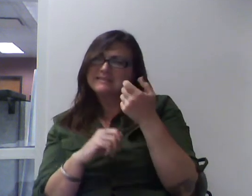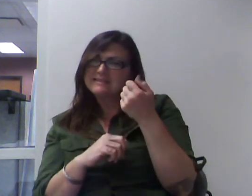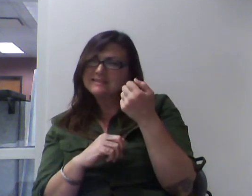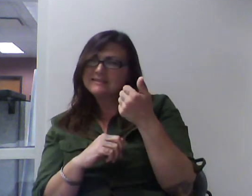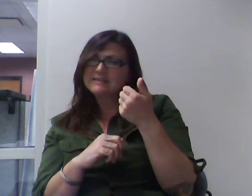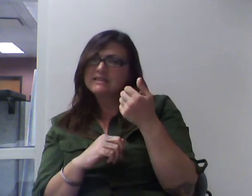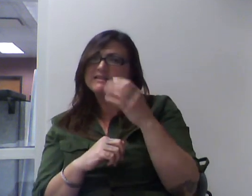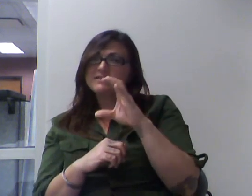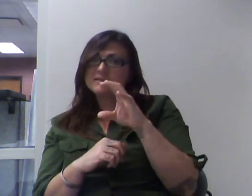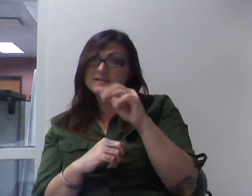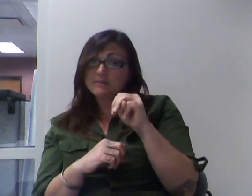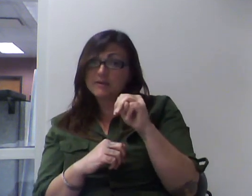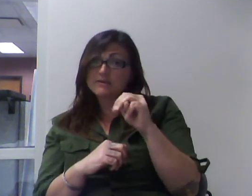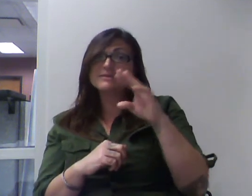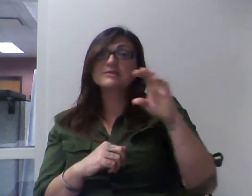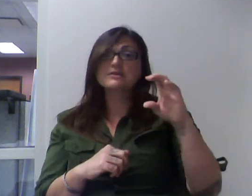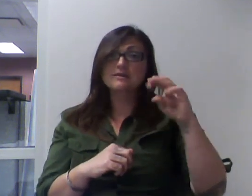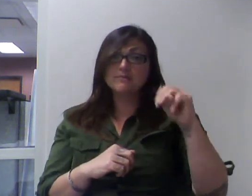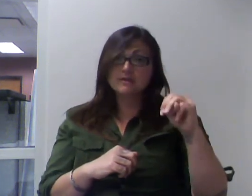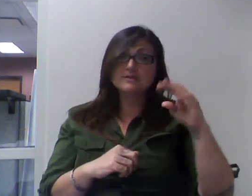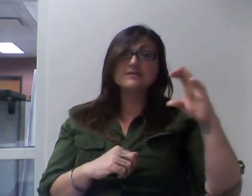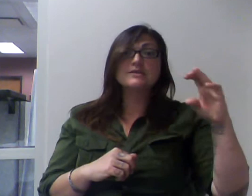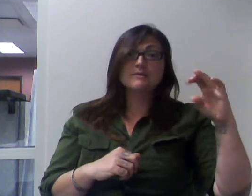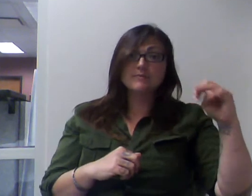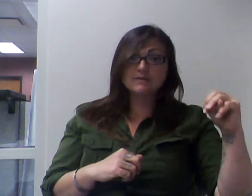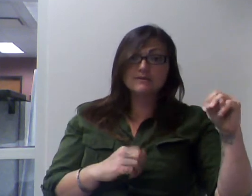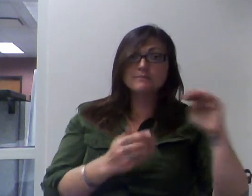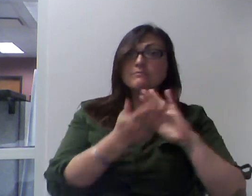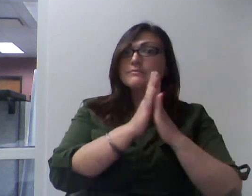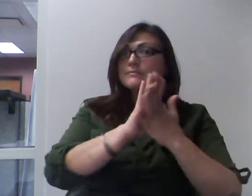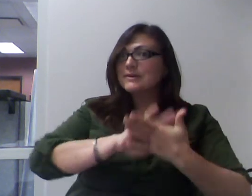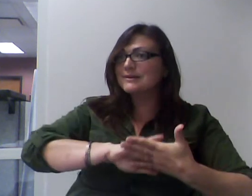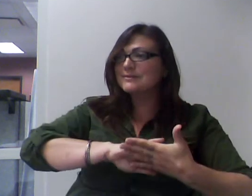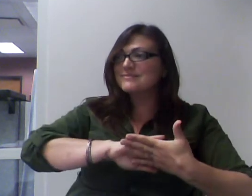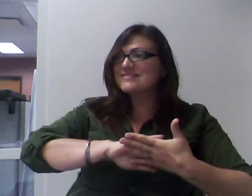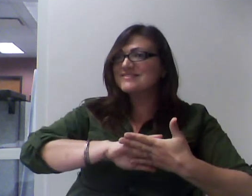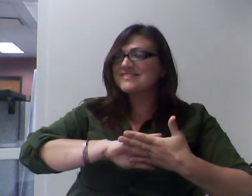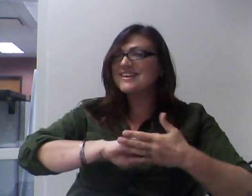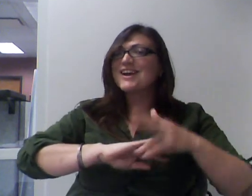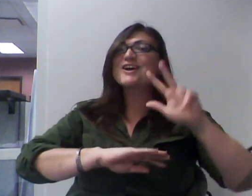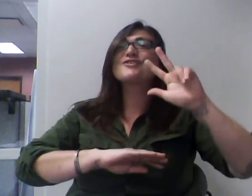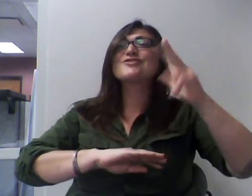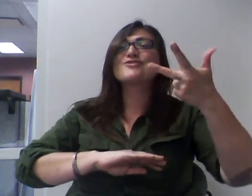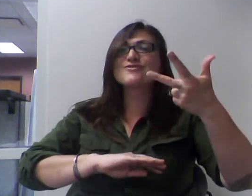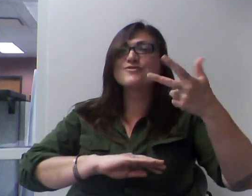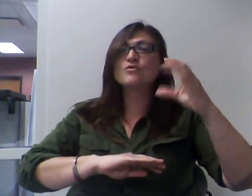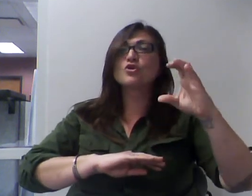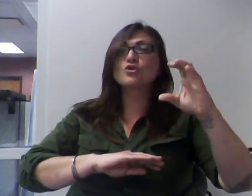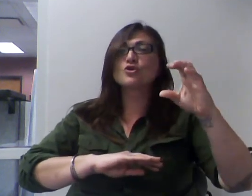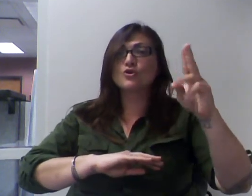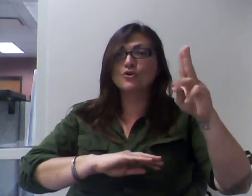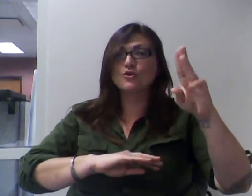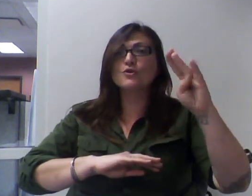centimeters becomes cubic centimeters. So, centimeters cubed.